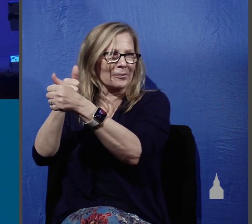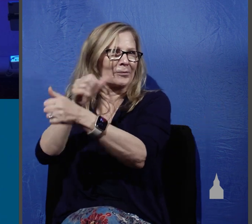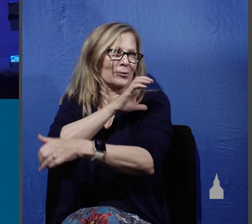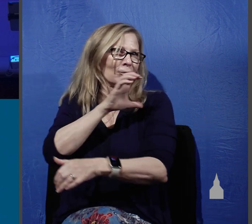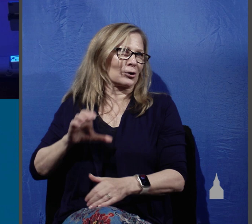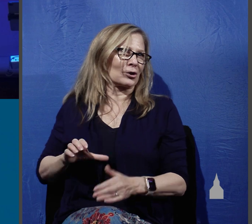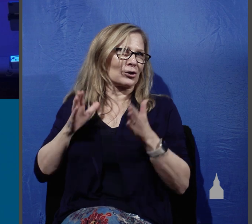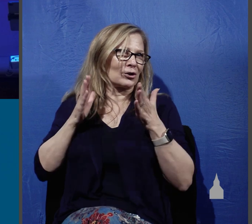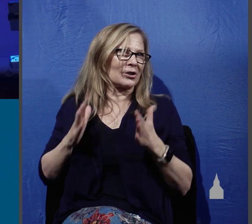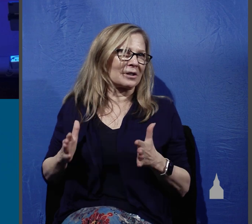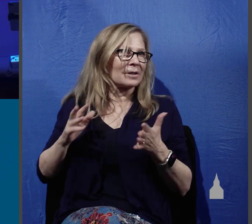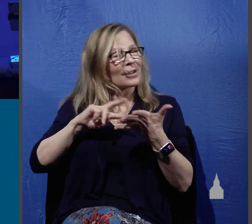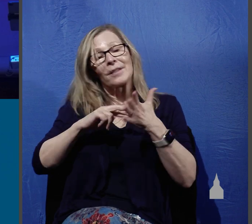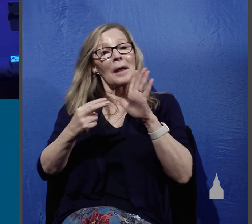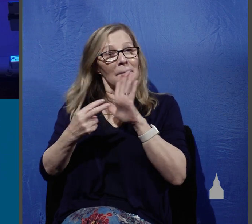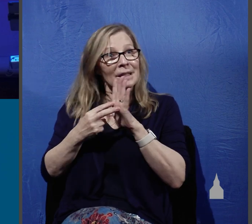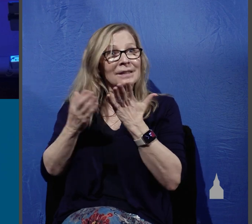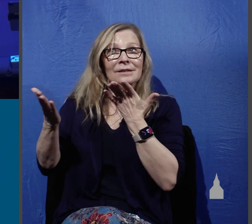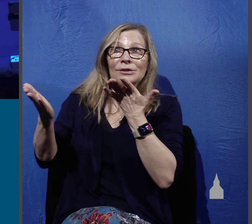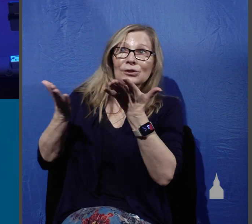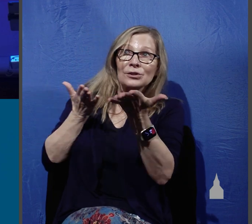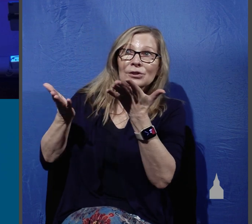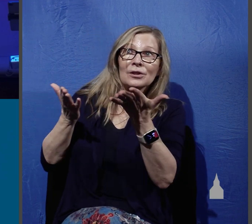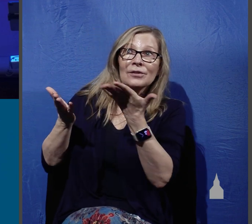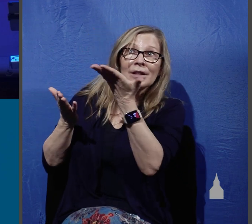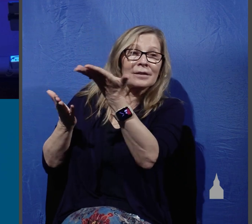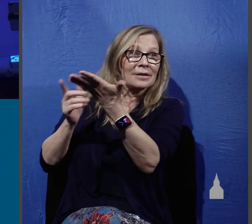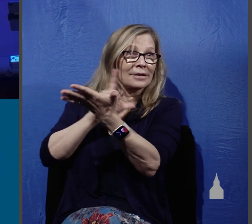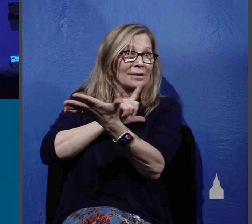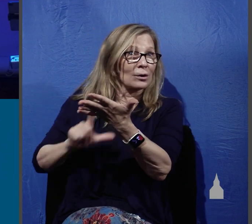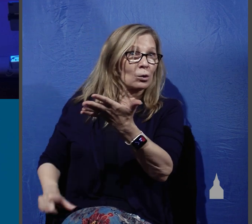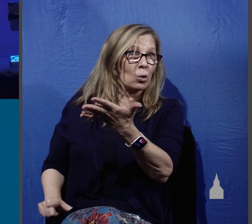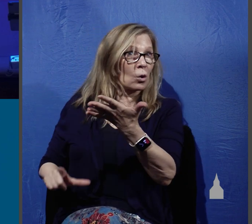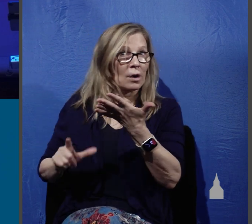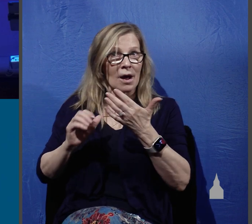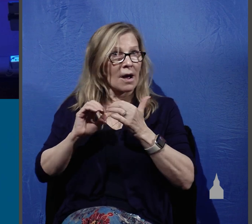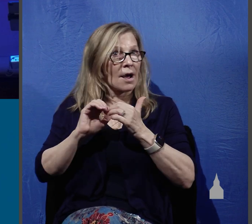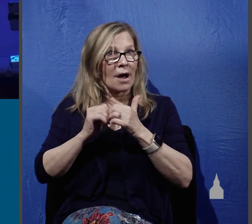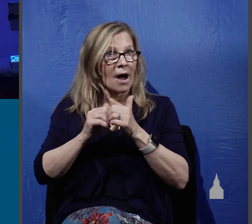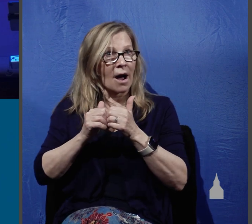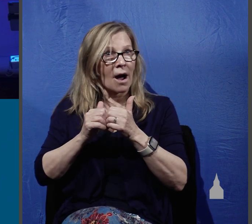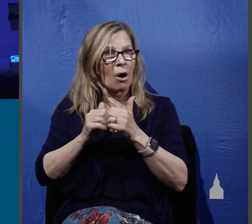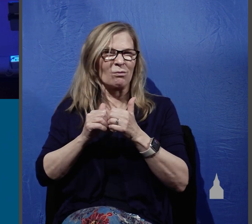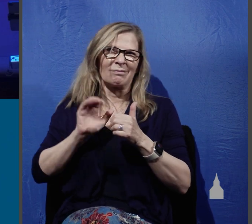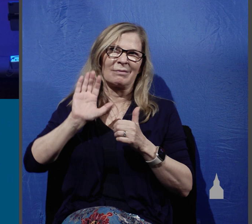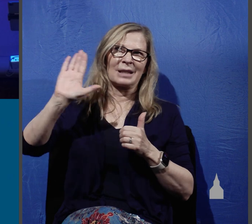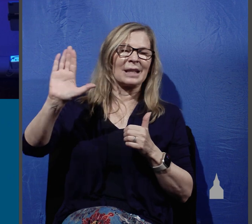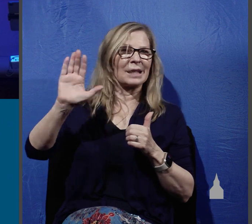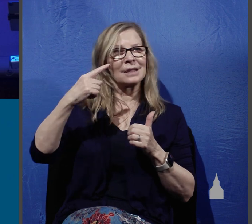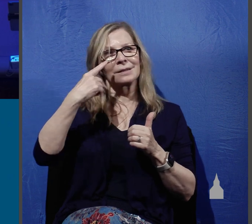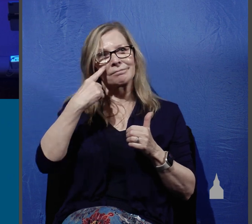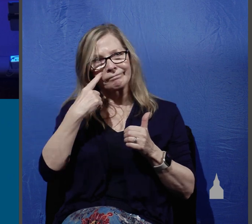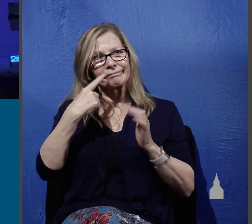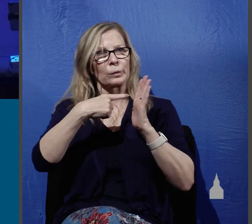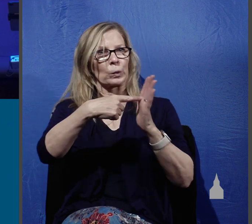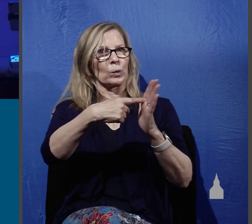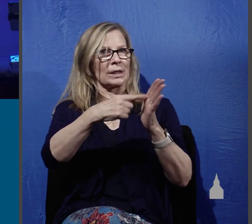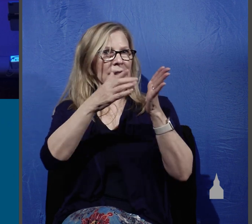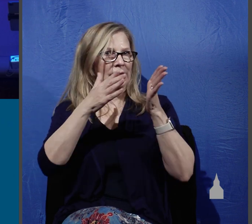serving him, serving your Lord by being his witnesses. And when one thinks about this, when